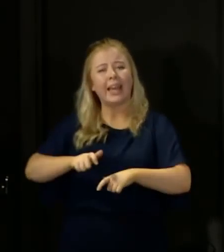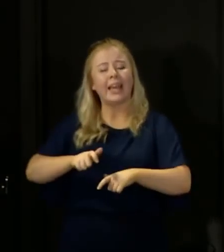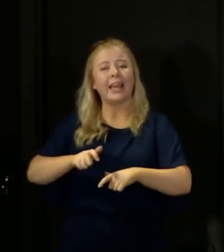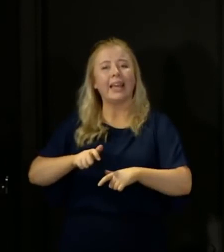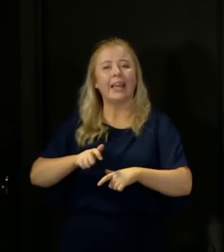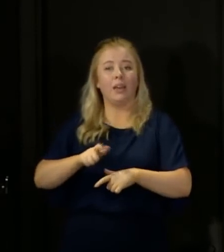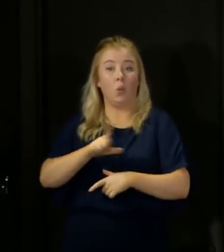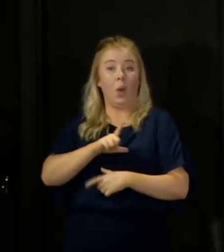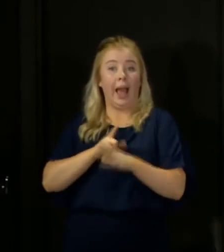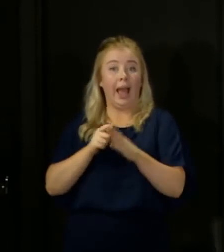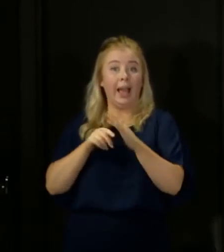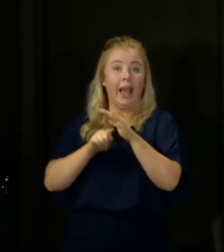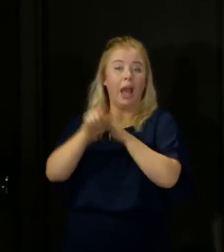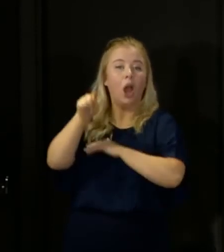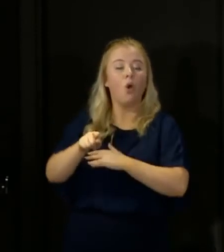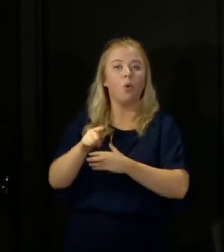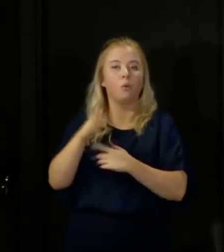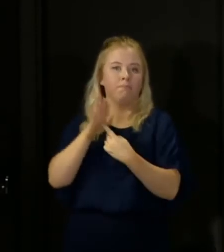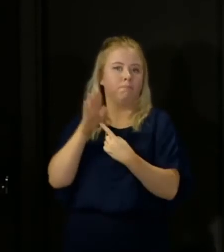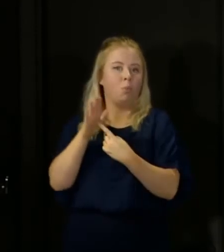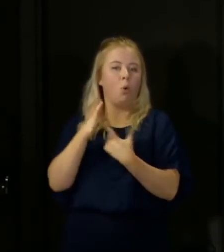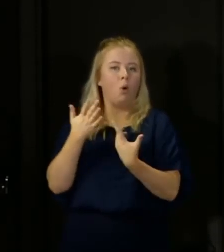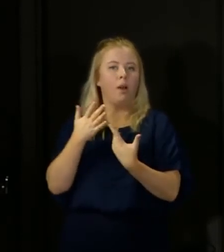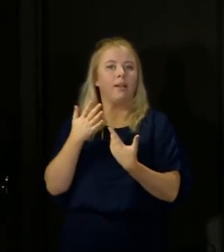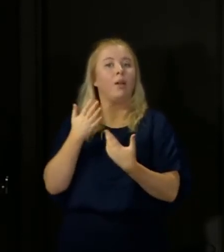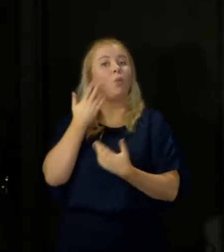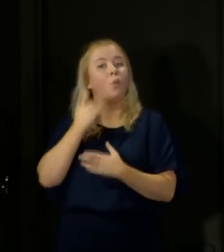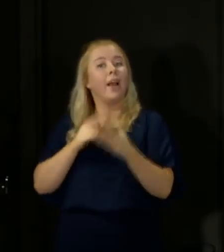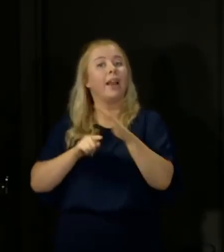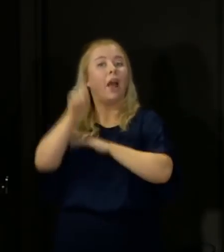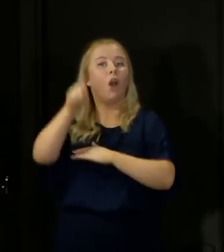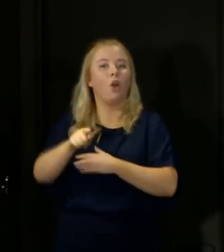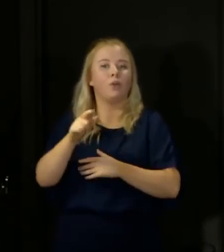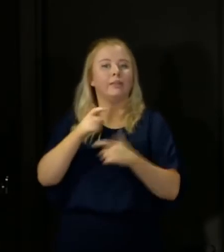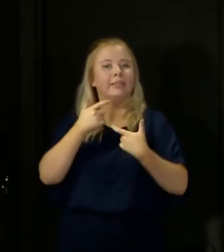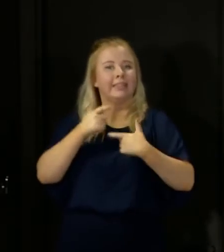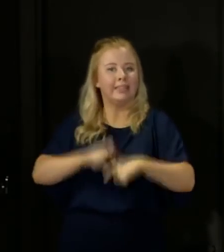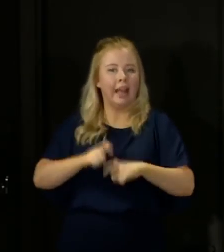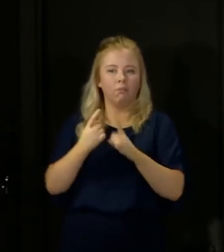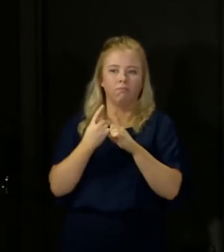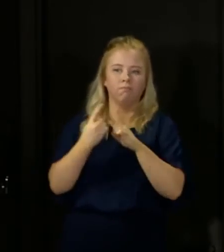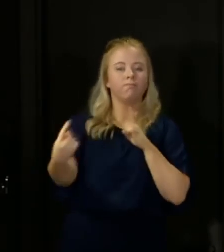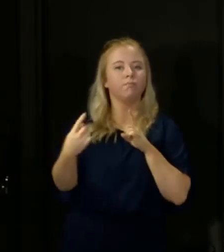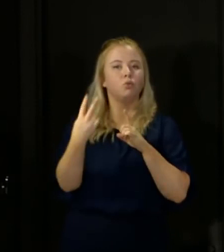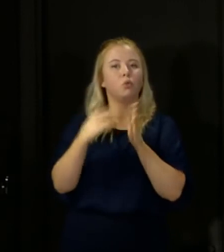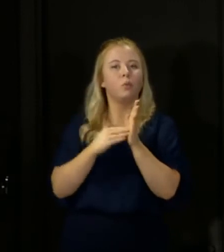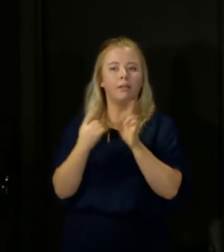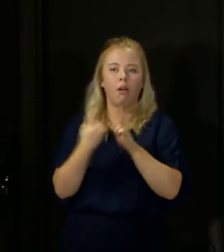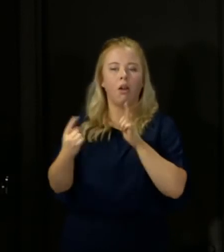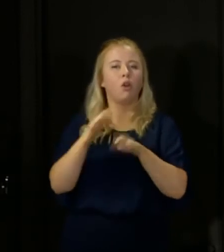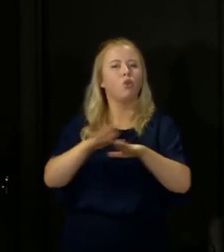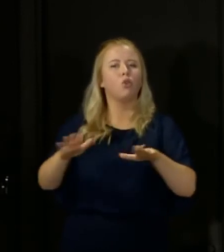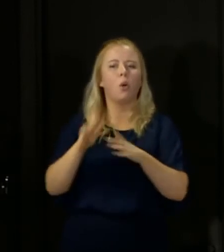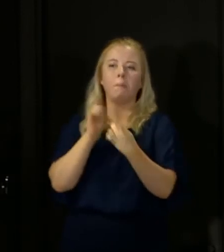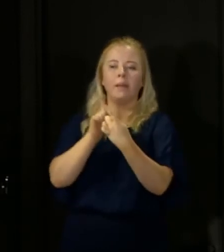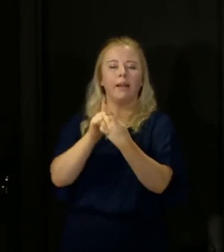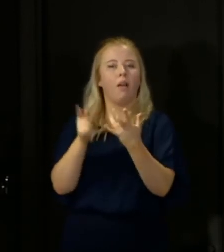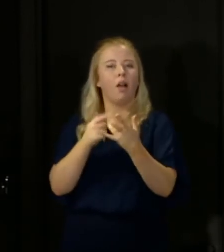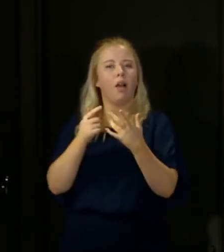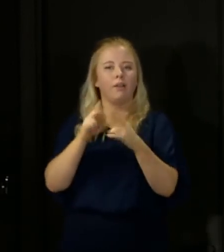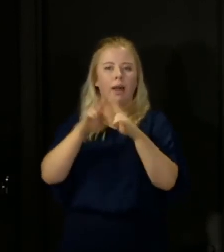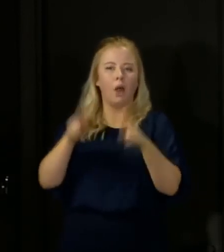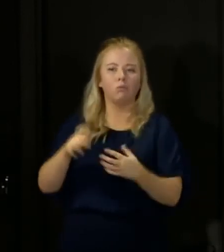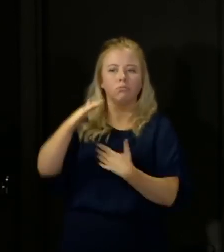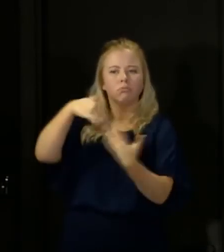for essential purposes. When you do leave the house, stay more than two metres away from others and don't meet up with people from households other than your own.